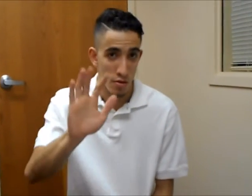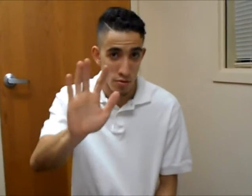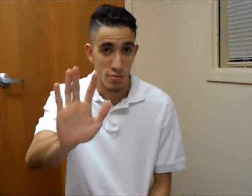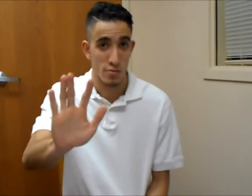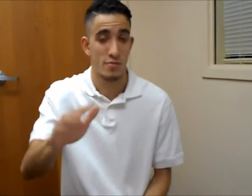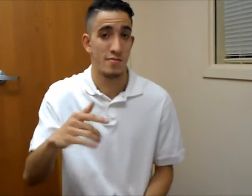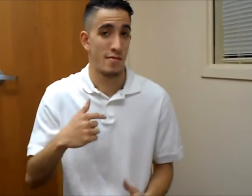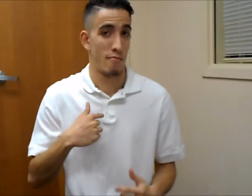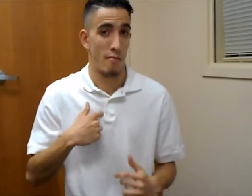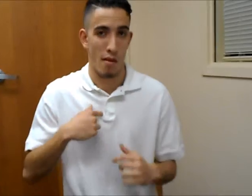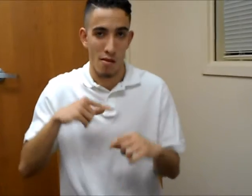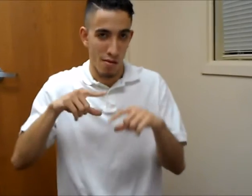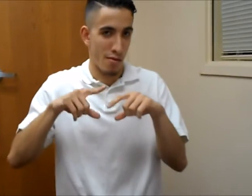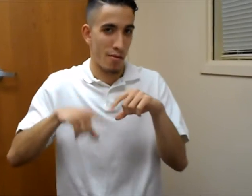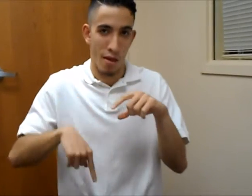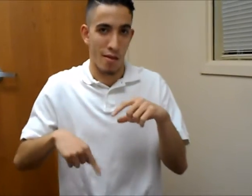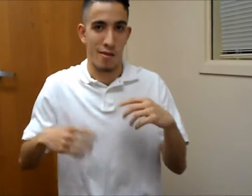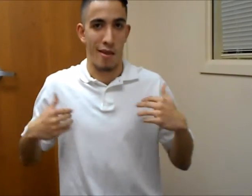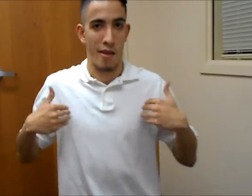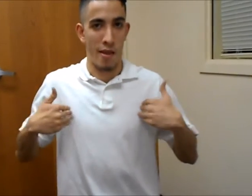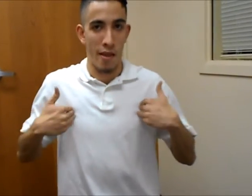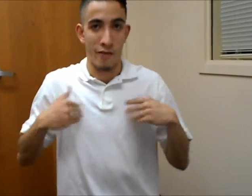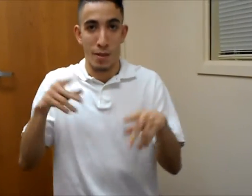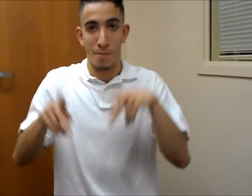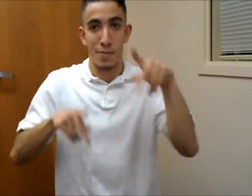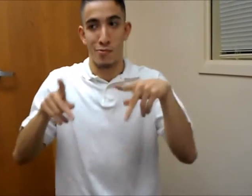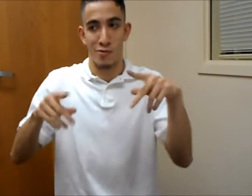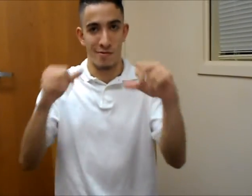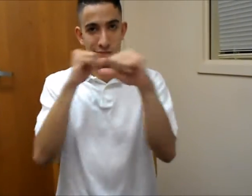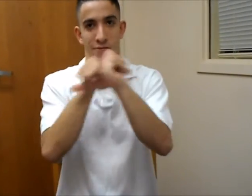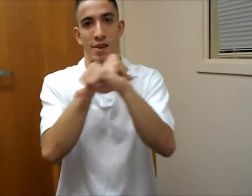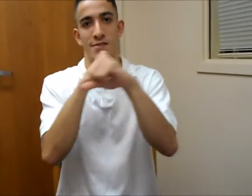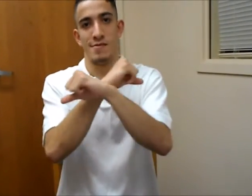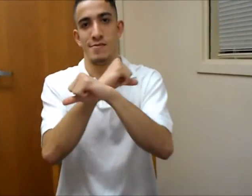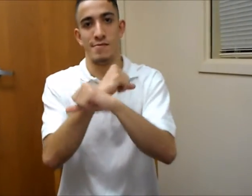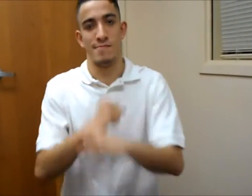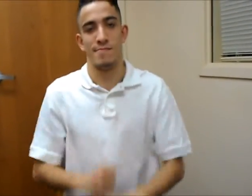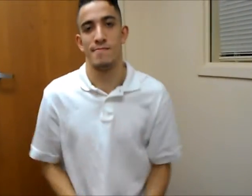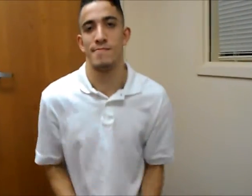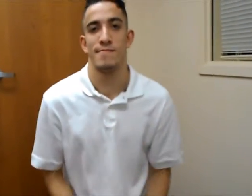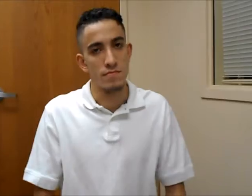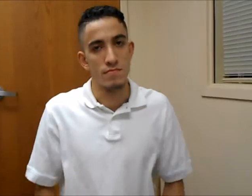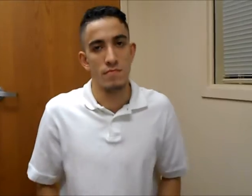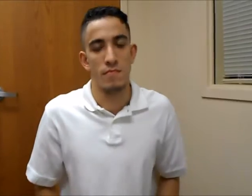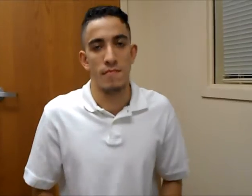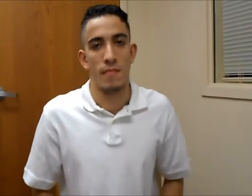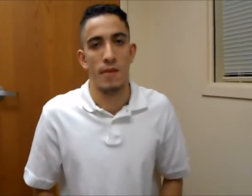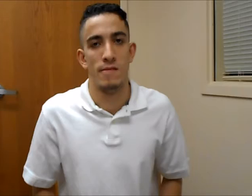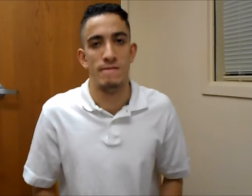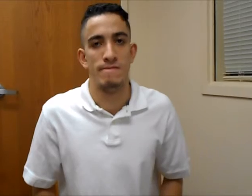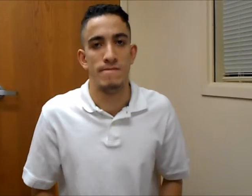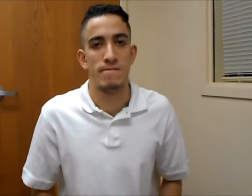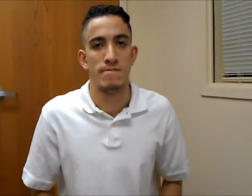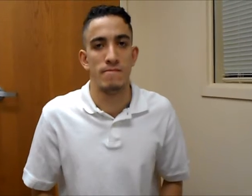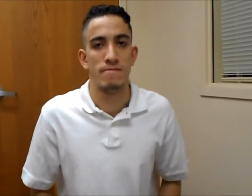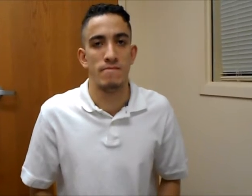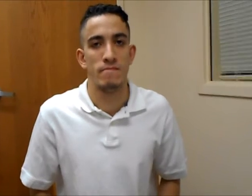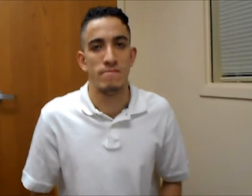Look. I can't have people fighting. Act 3. Scene 1.